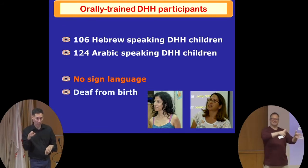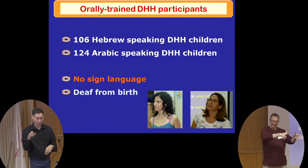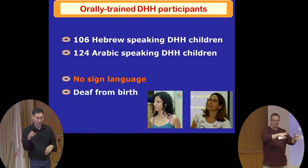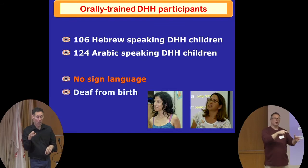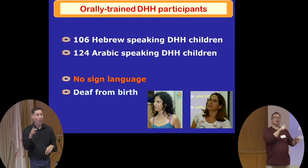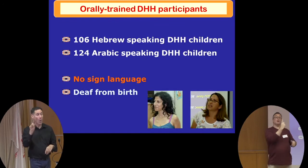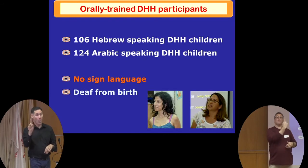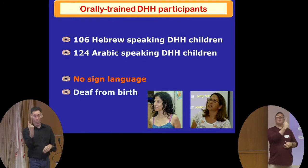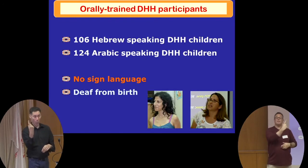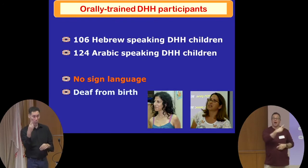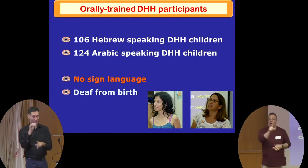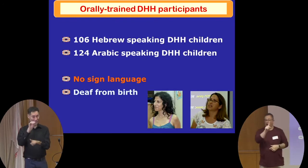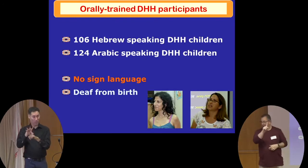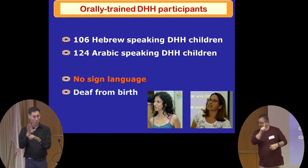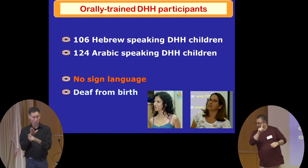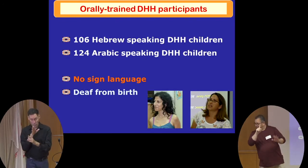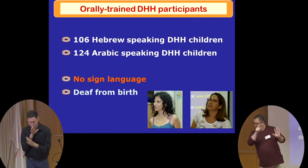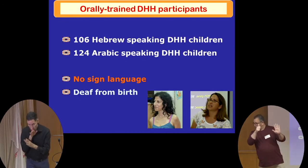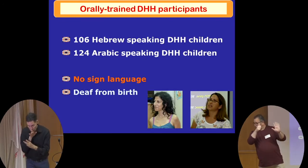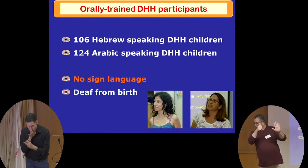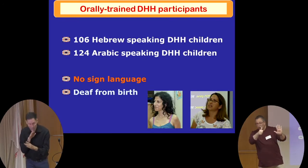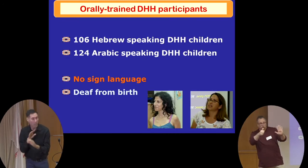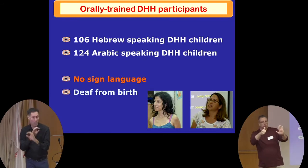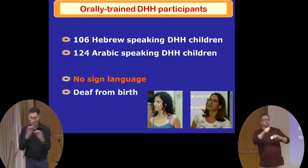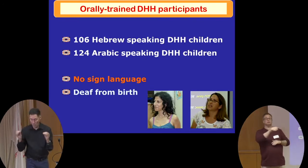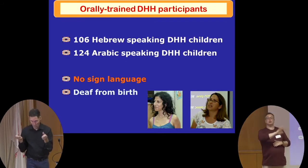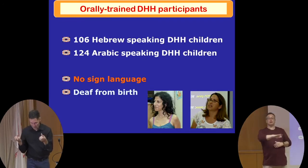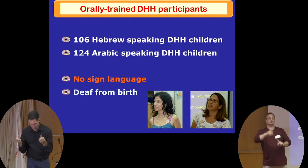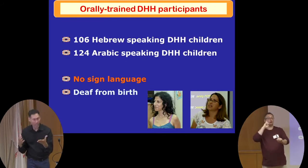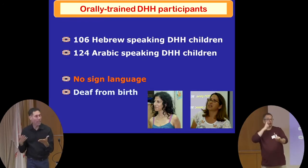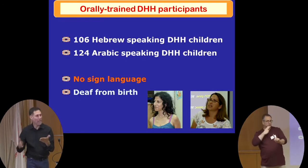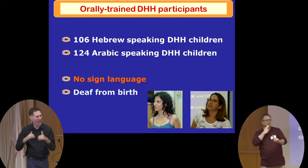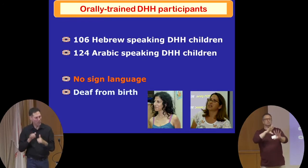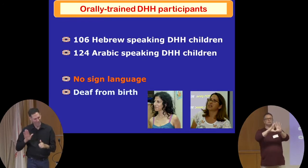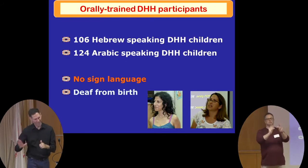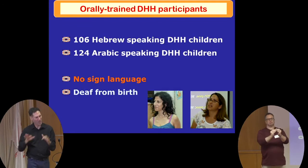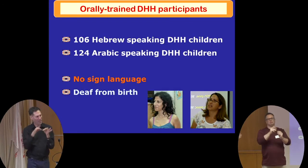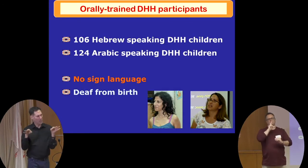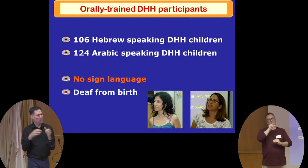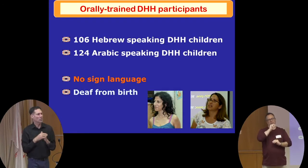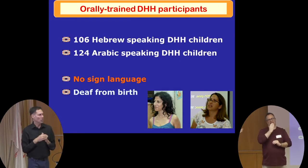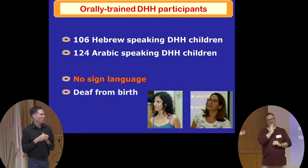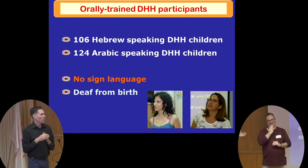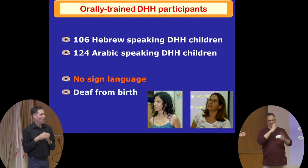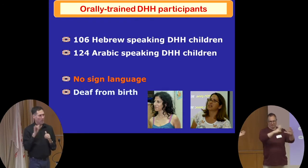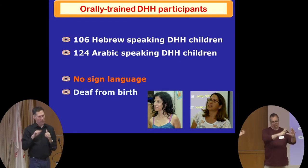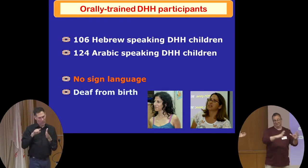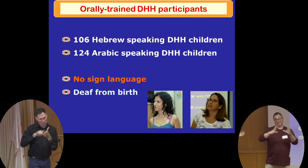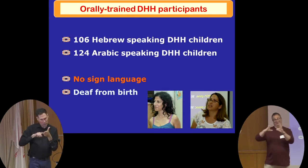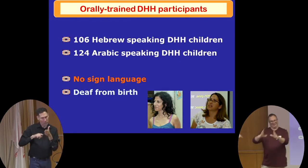to oral language. They do not receive sign languages. How is their language? So this is a study done with Ronit Sterman and